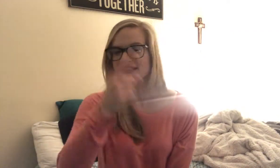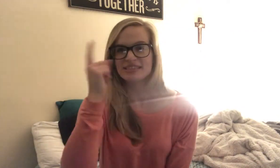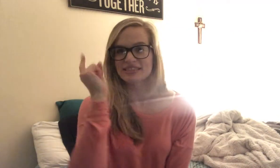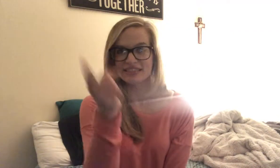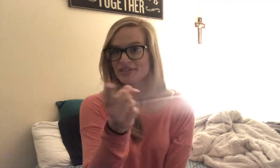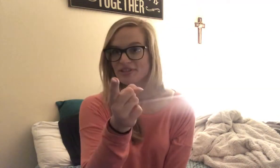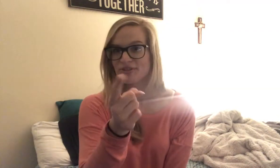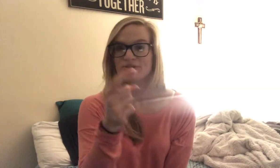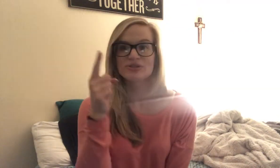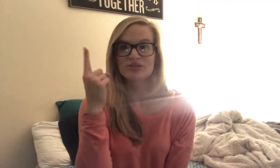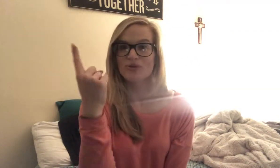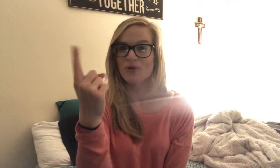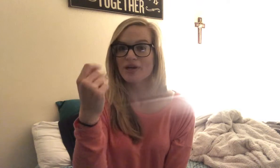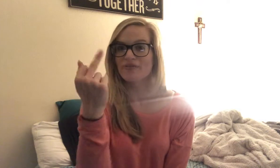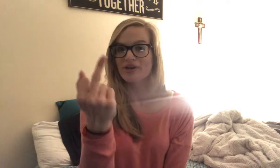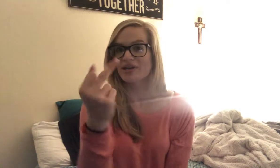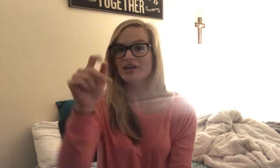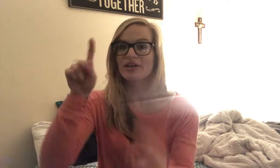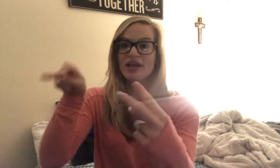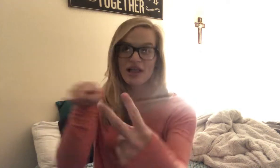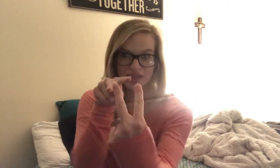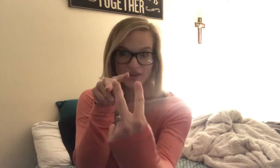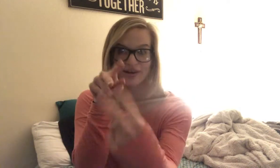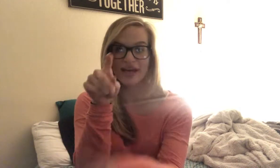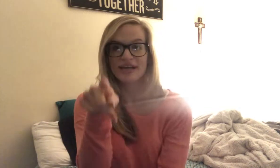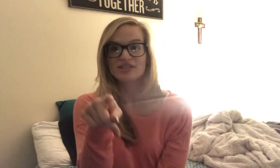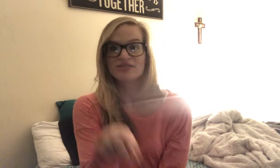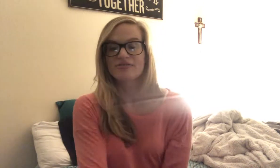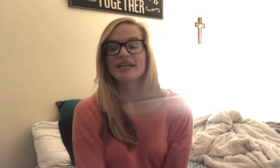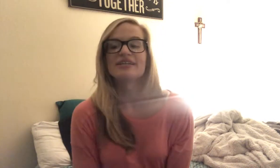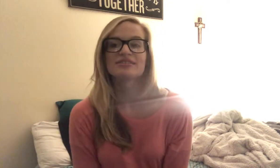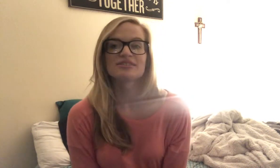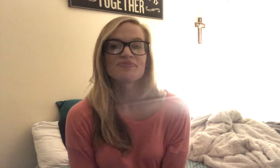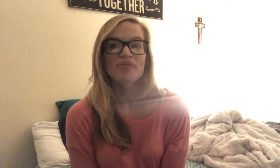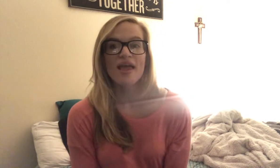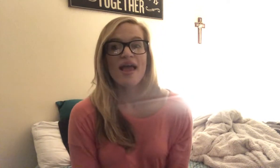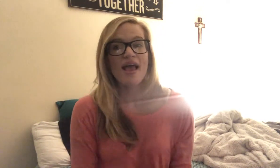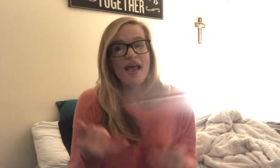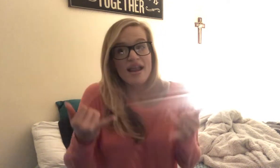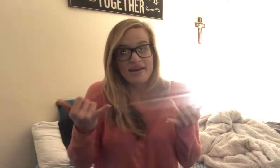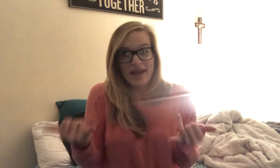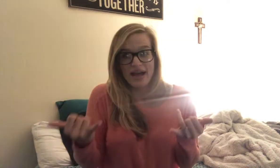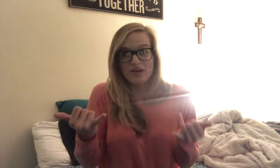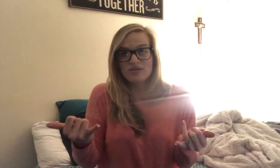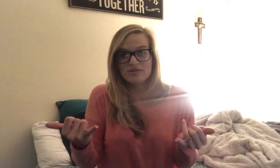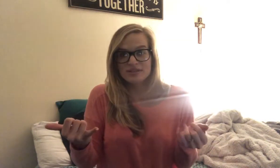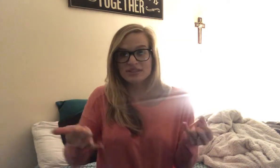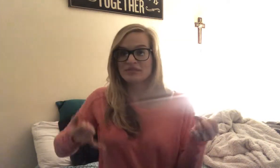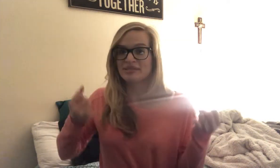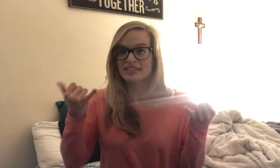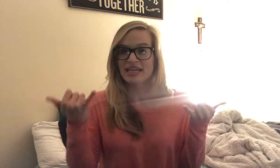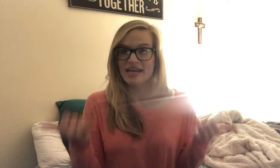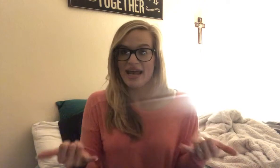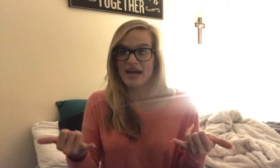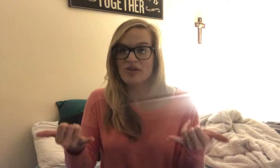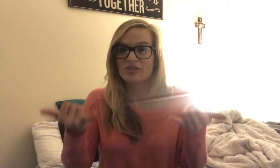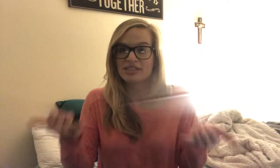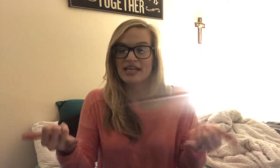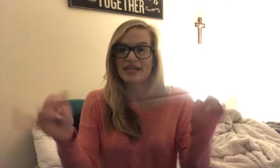I just said you. So, one fucking look at your face. Now, this means like now, or today,